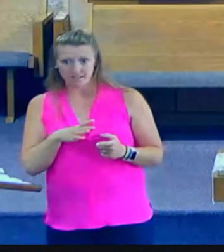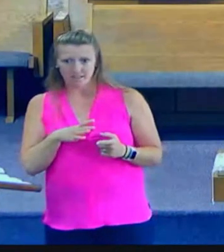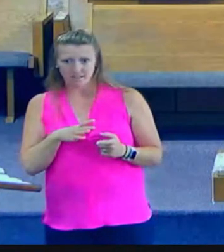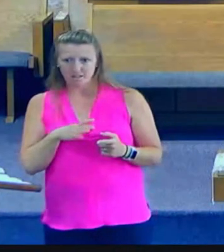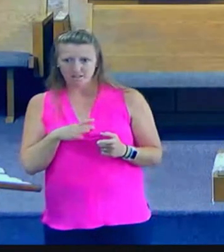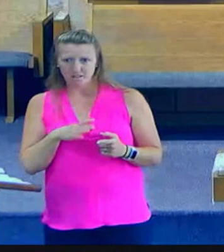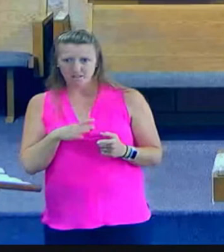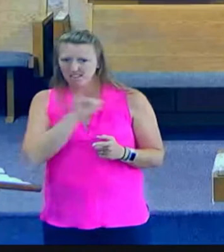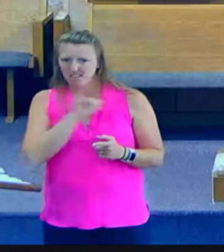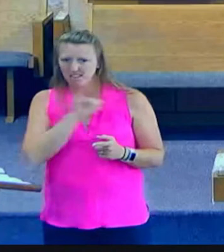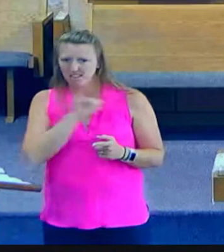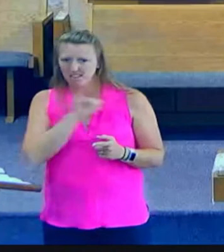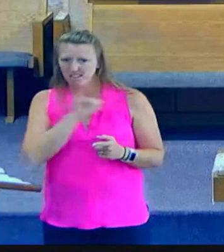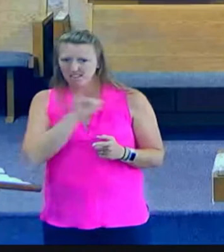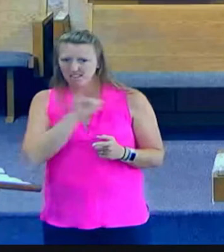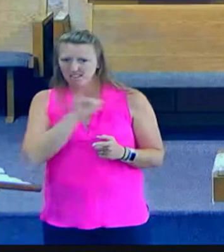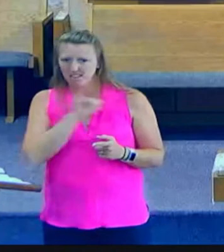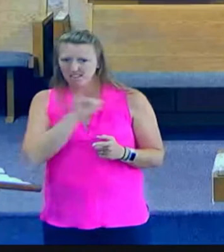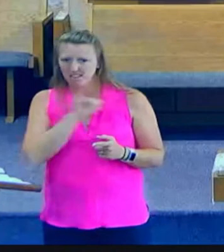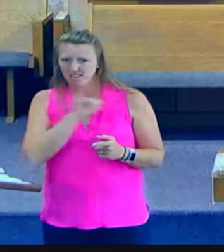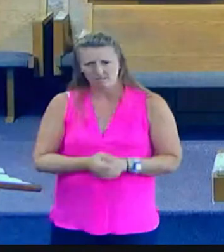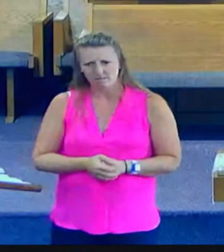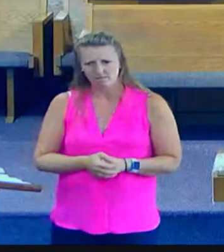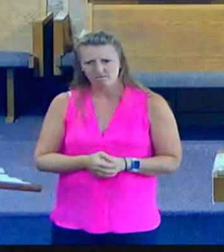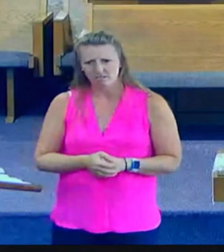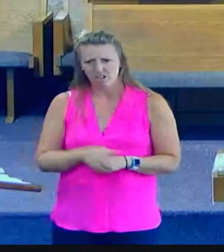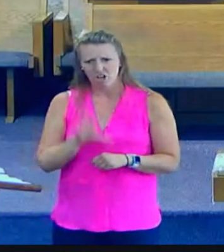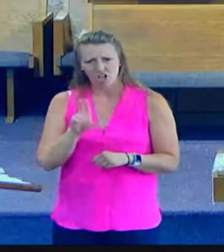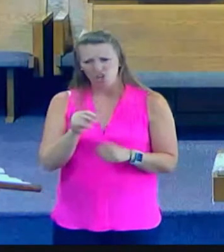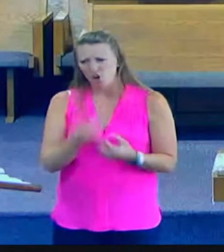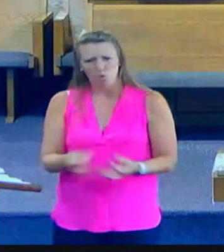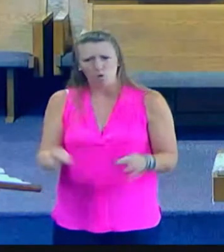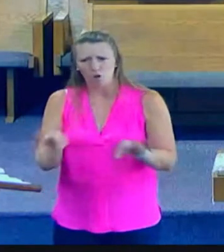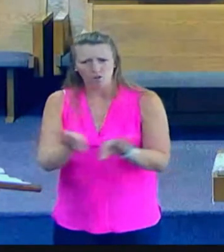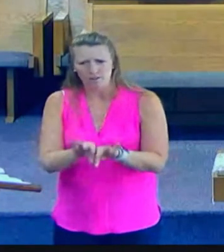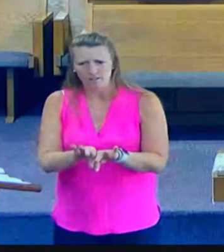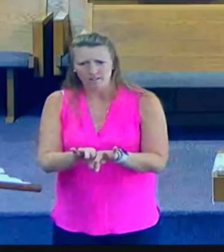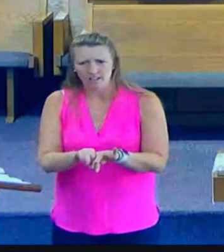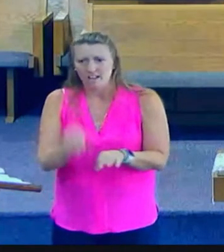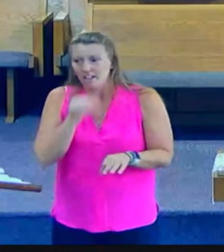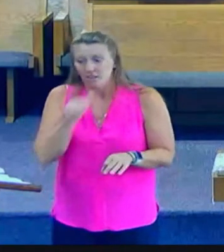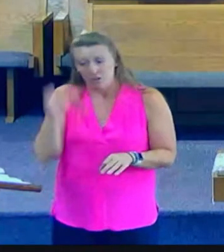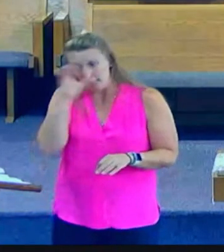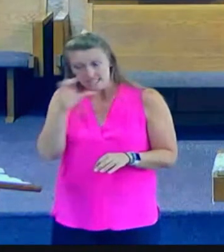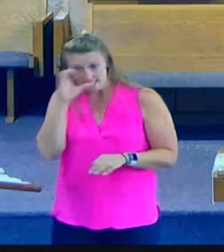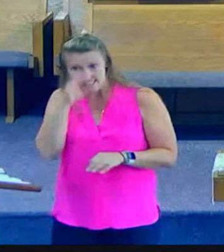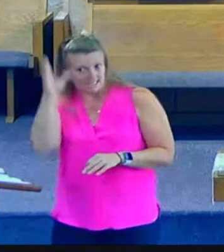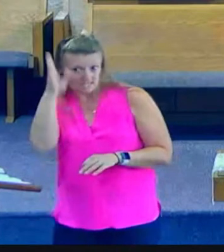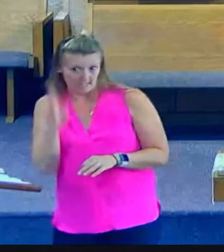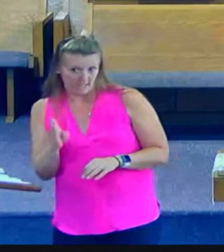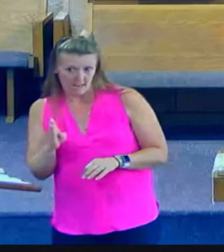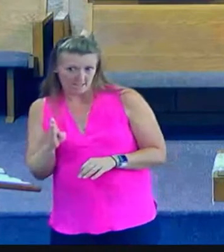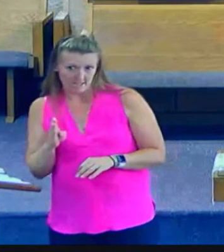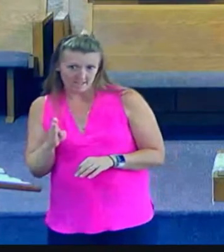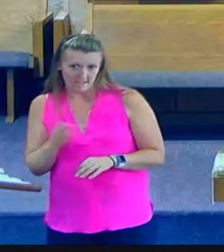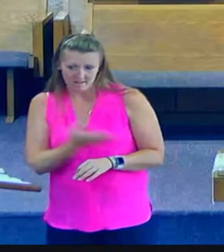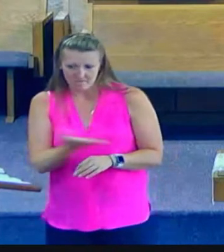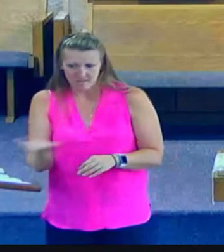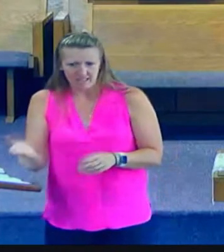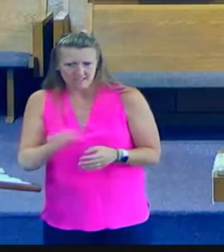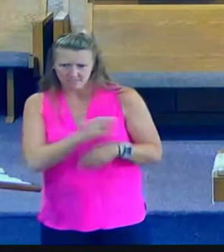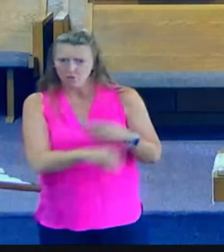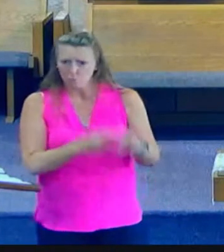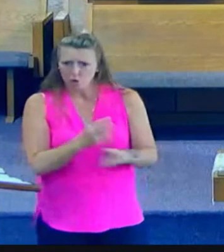value empty but life goes on they're not seeking God at all just the things of this